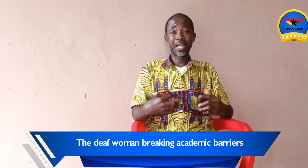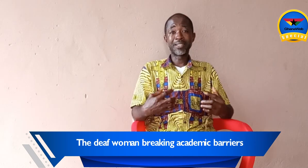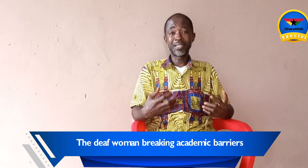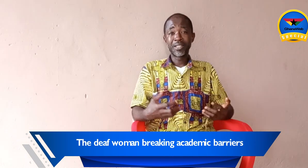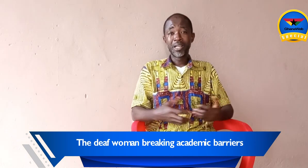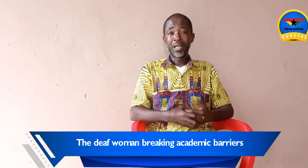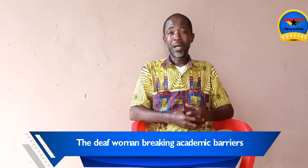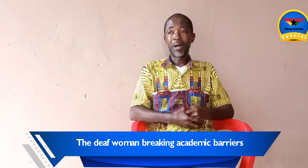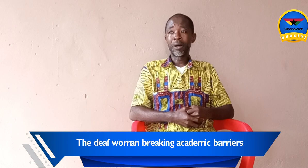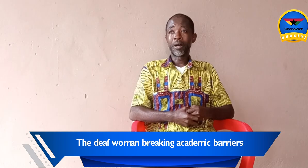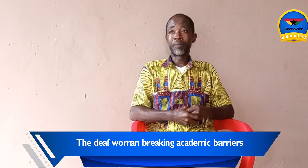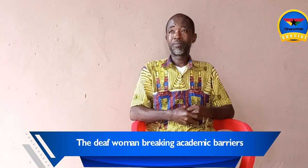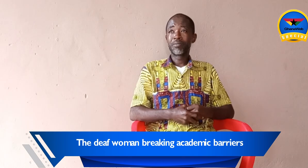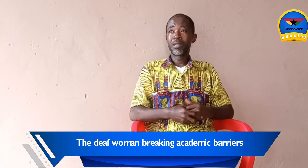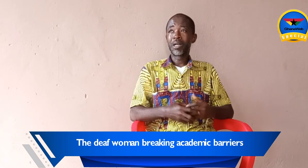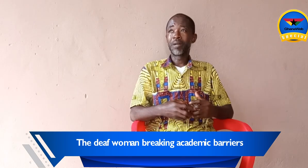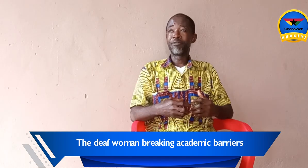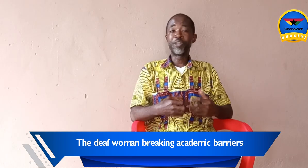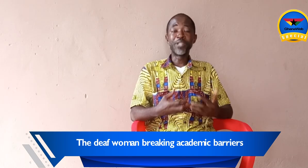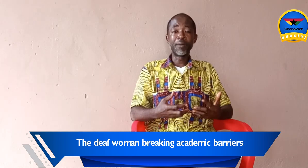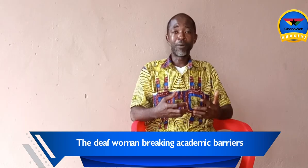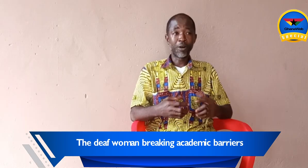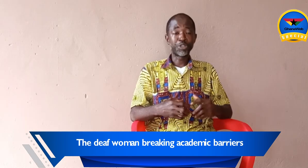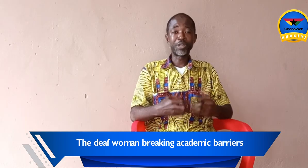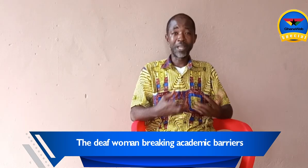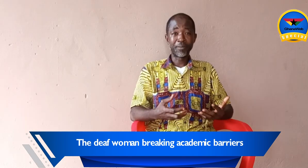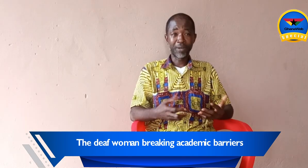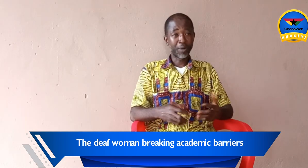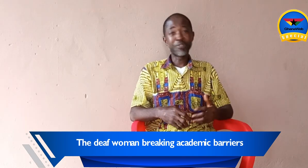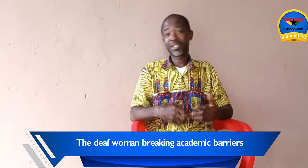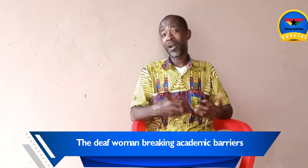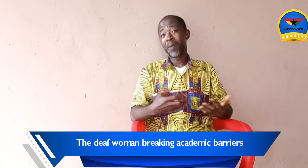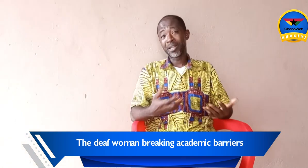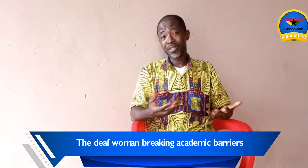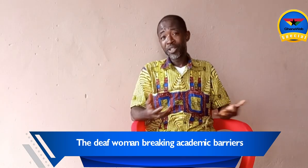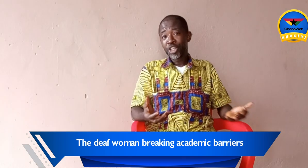view them or treat them. But when you visit our banks, when